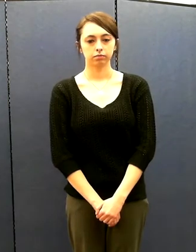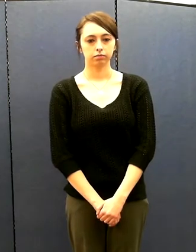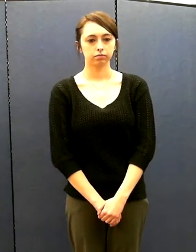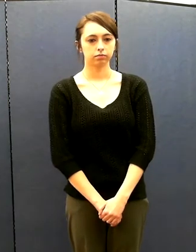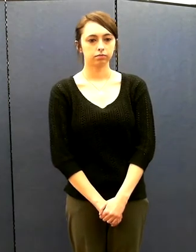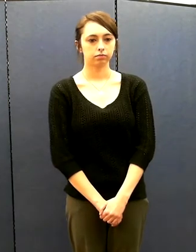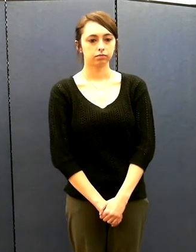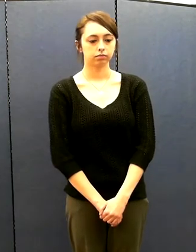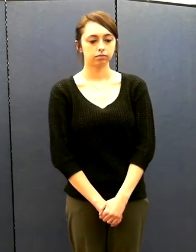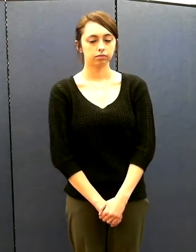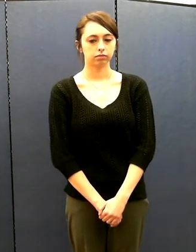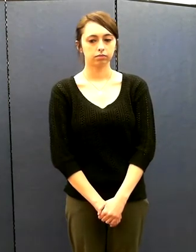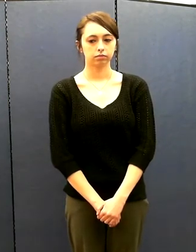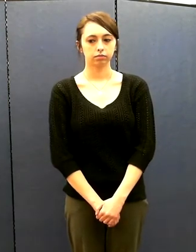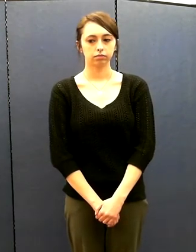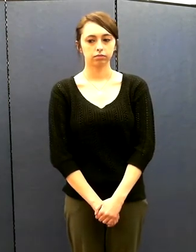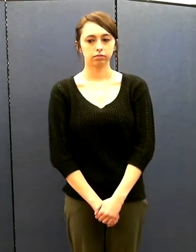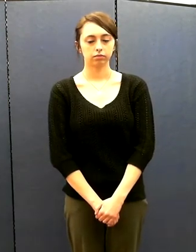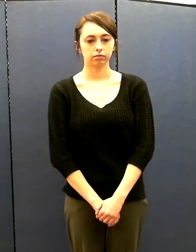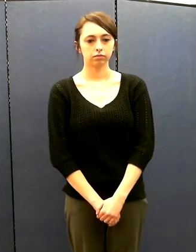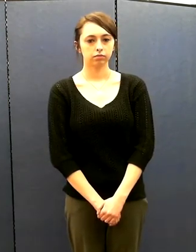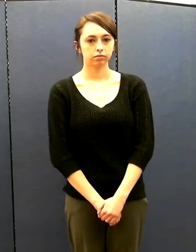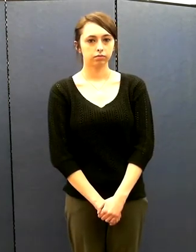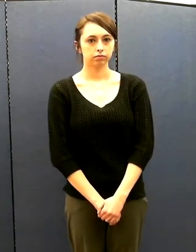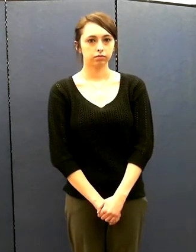size that are pretty conducive to beginning riders.